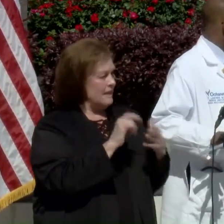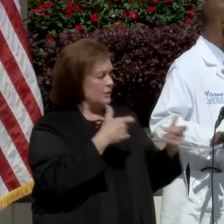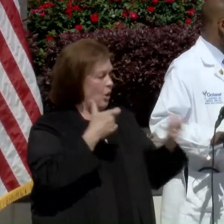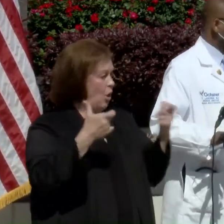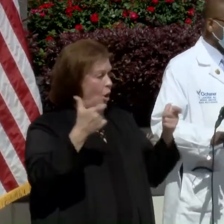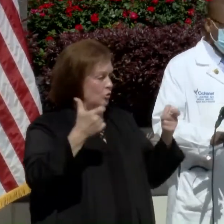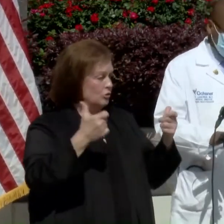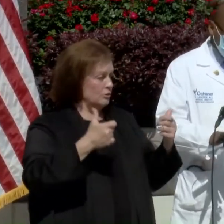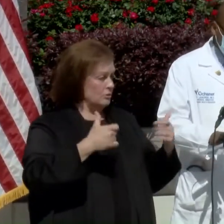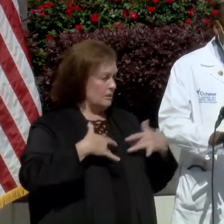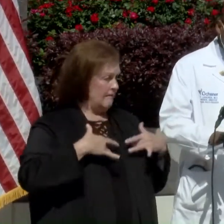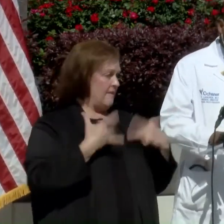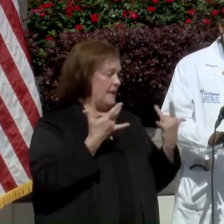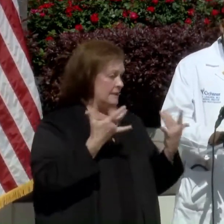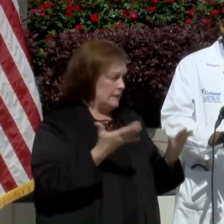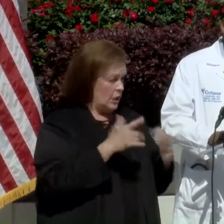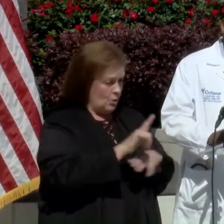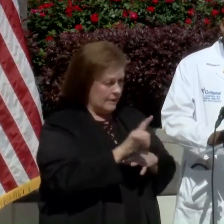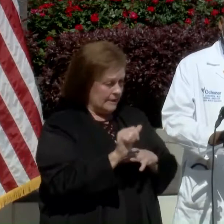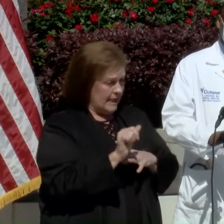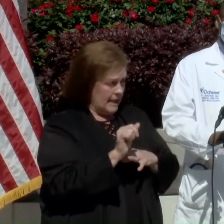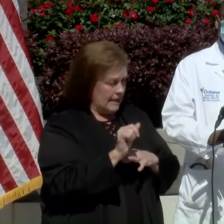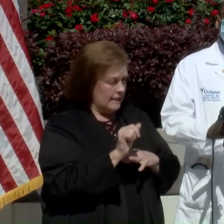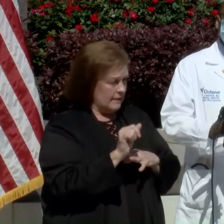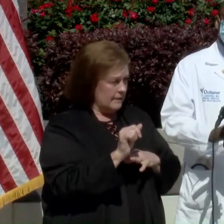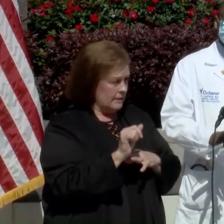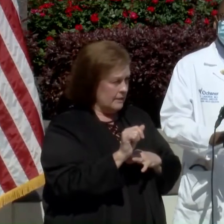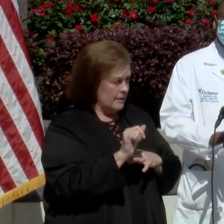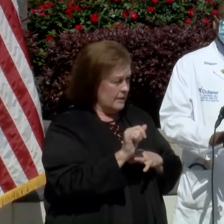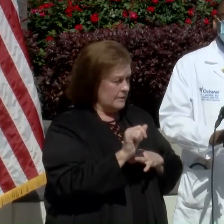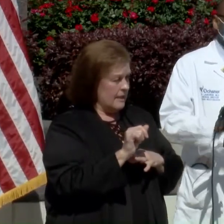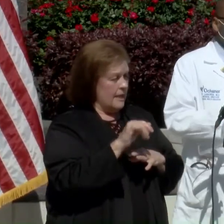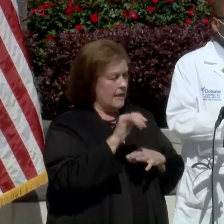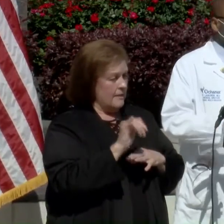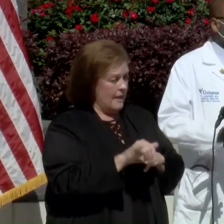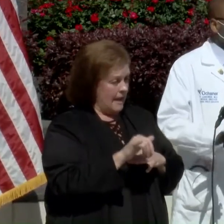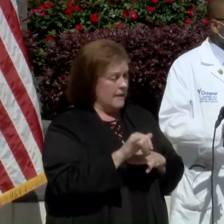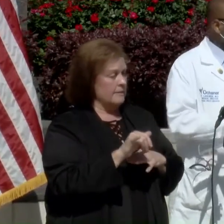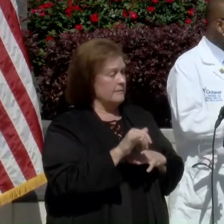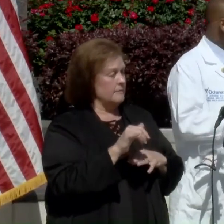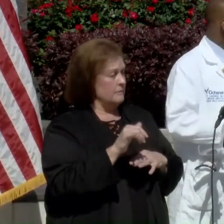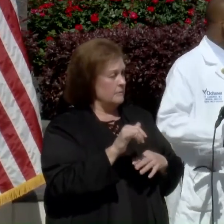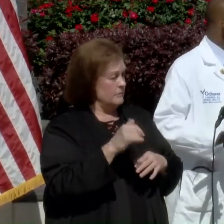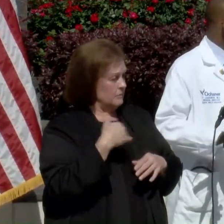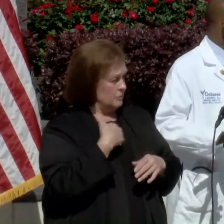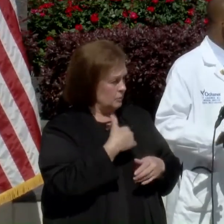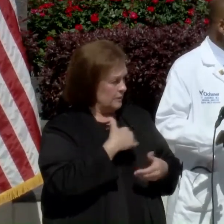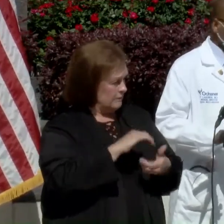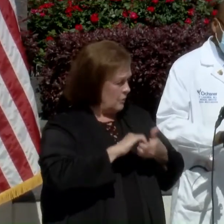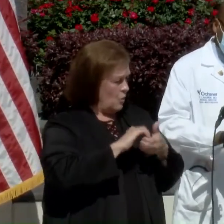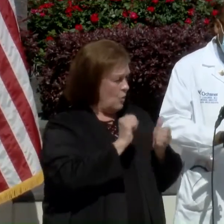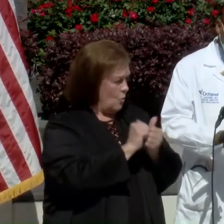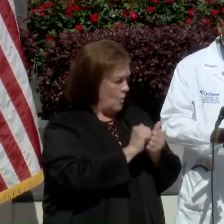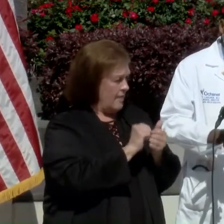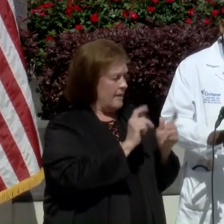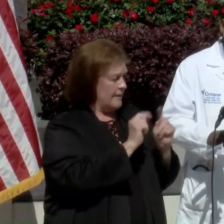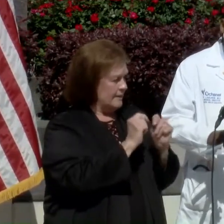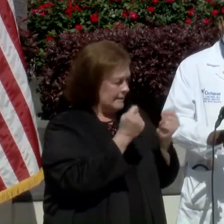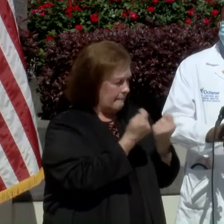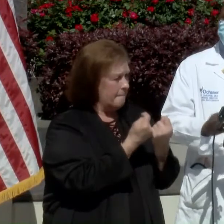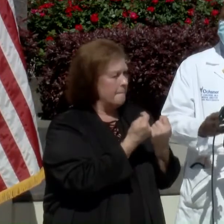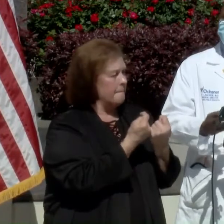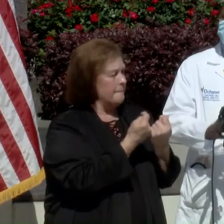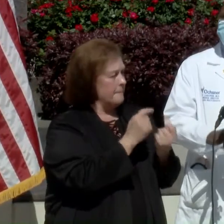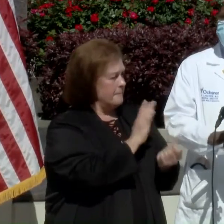event in Louisiana today, during which in partnership with your incredible team in collaboration,